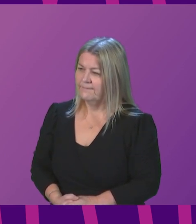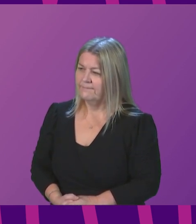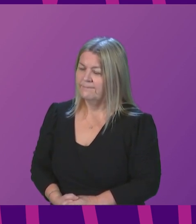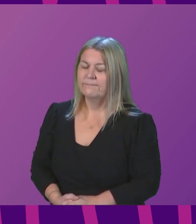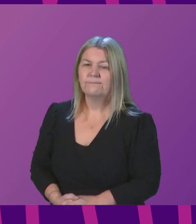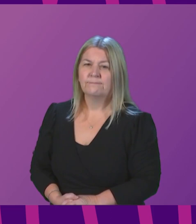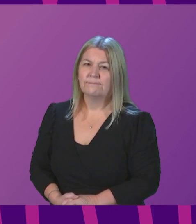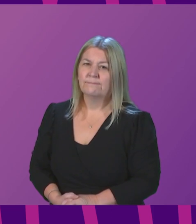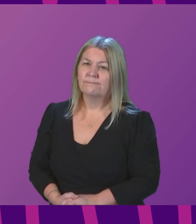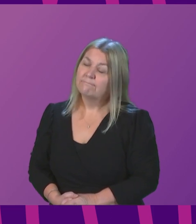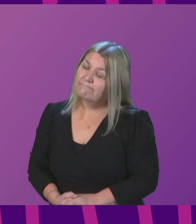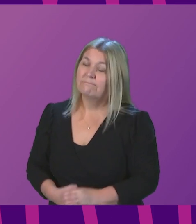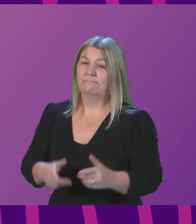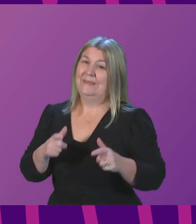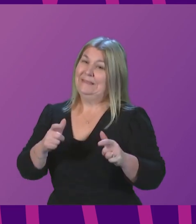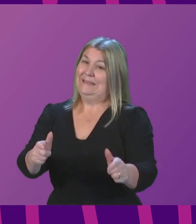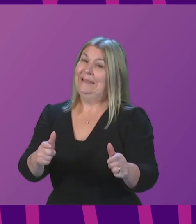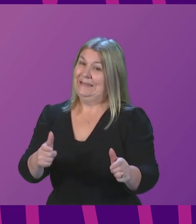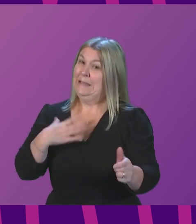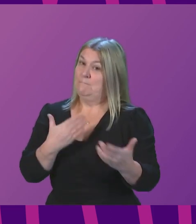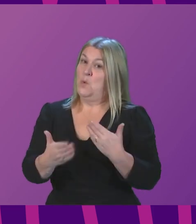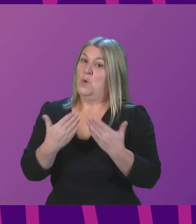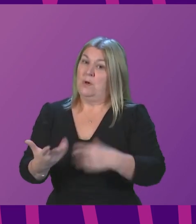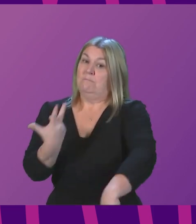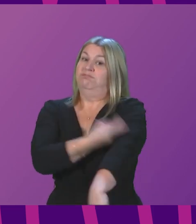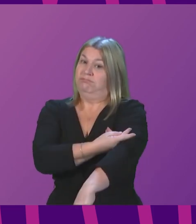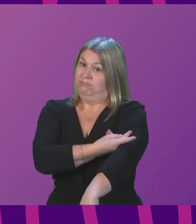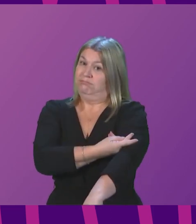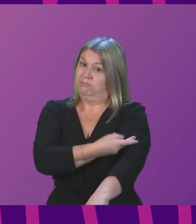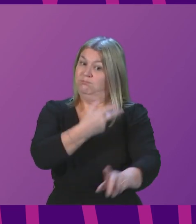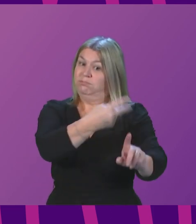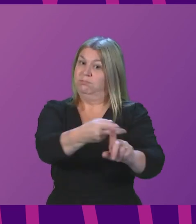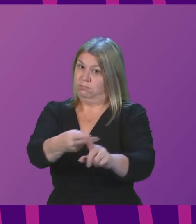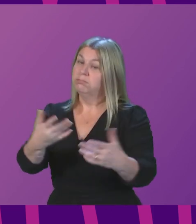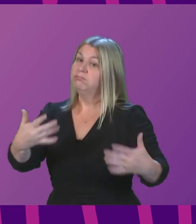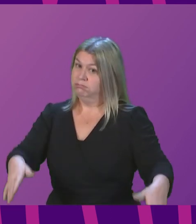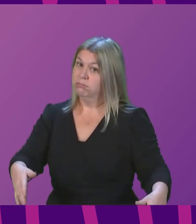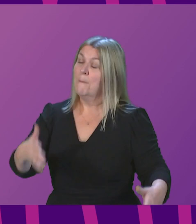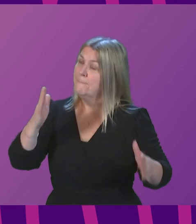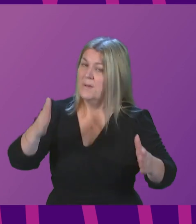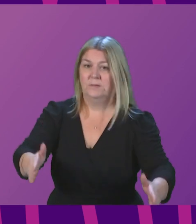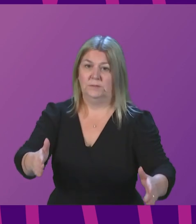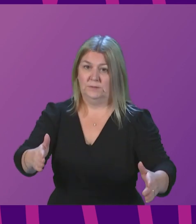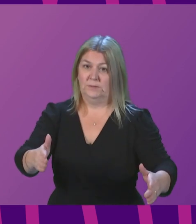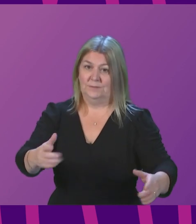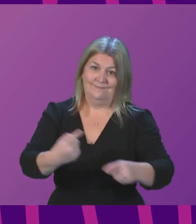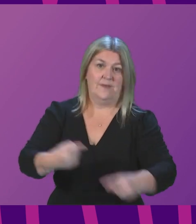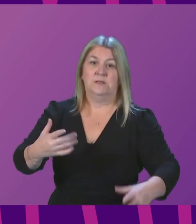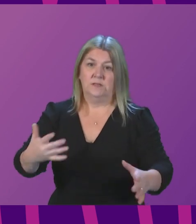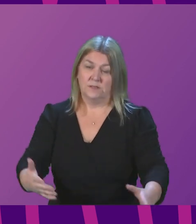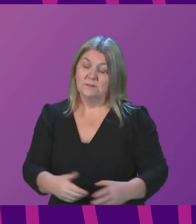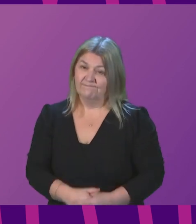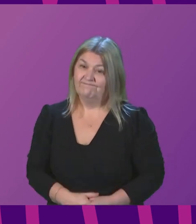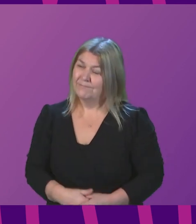But we still need to vaccinate far more people to get ahead in this race against a new variant. For weeks, we have been